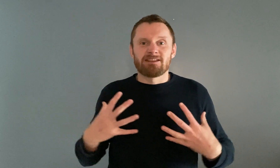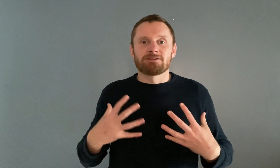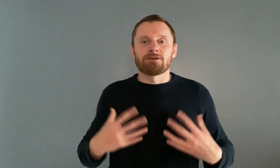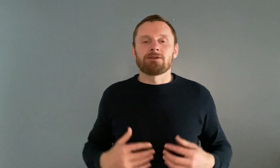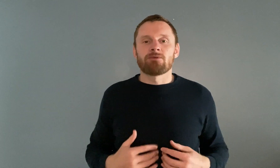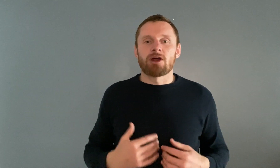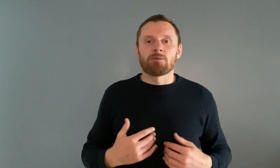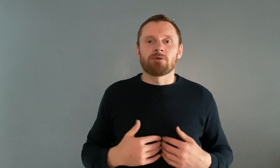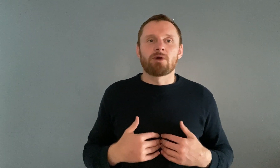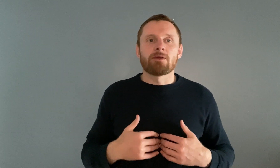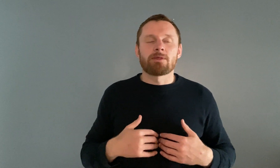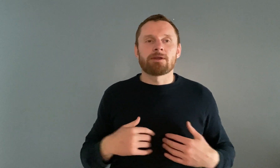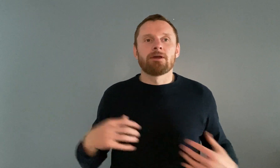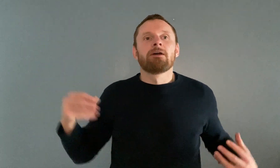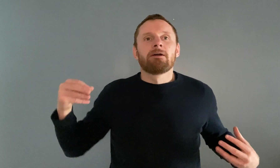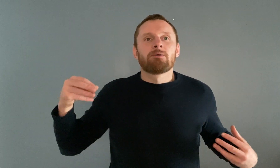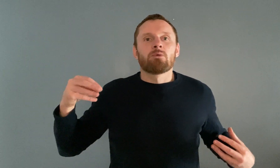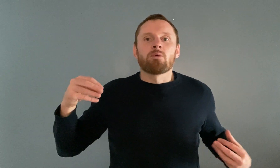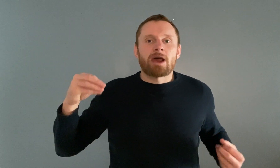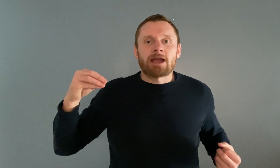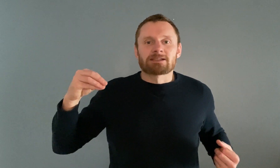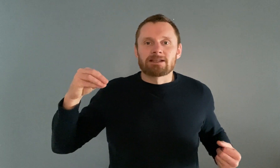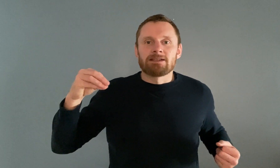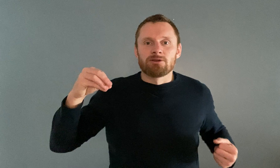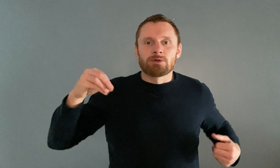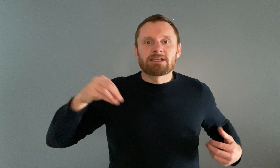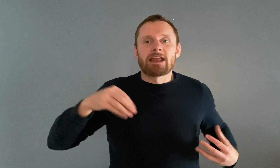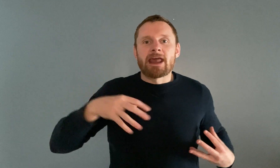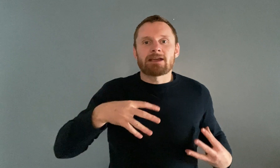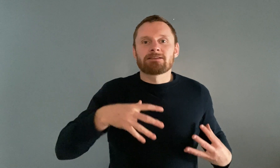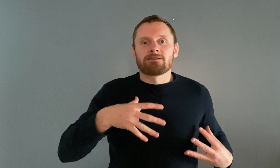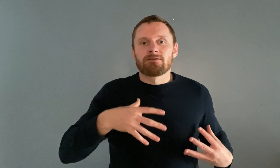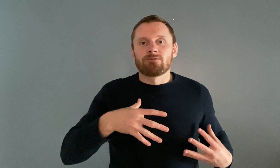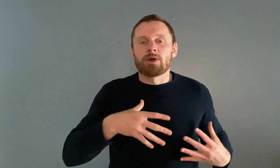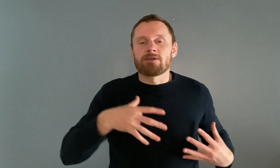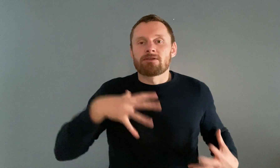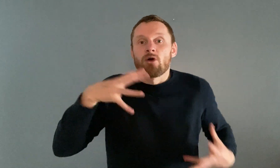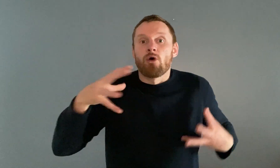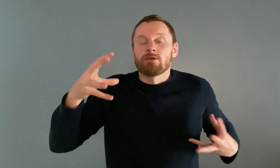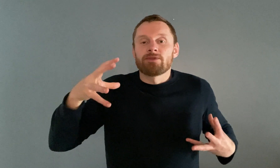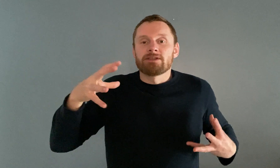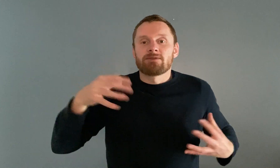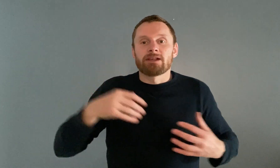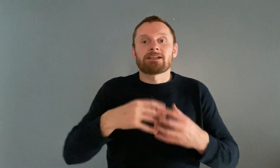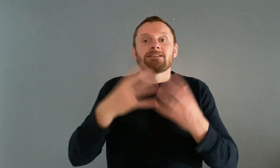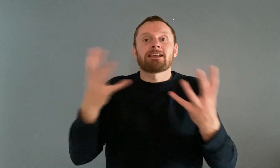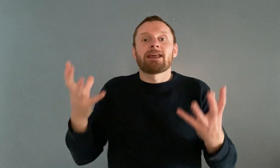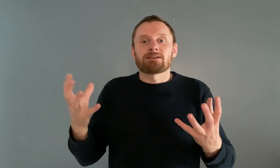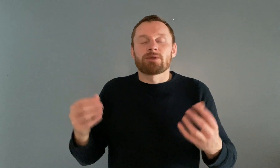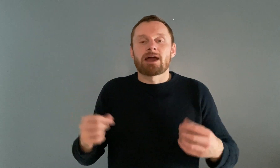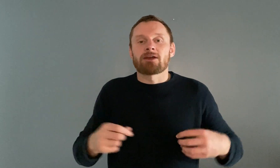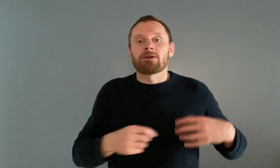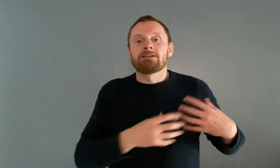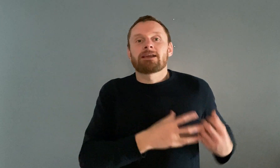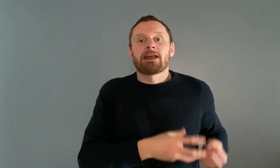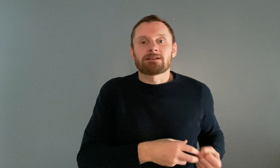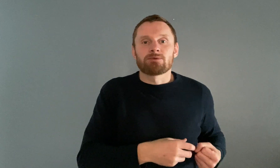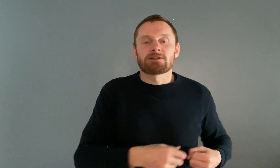internal environment rather than what i actually need to do is connect with all of these feelings i need to connect with the anger i need to connect with the